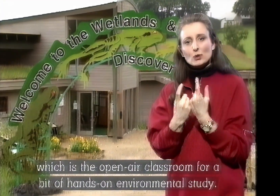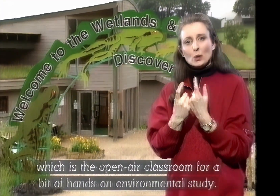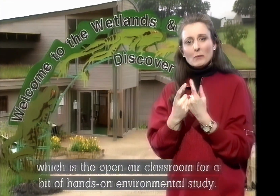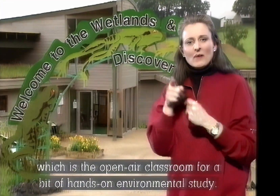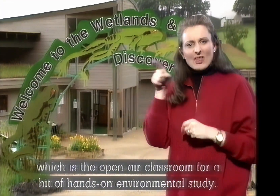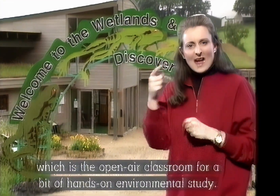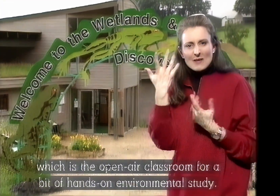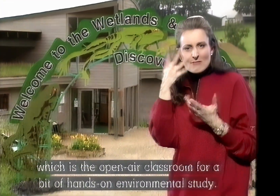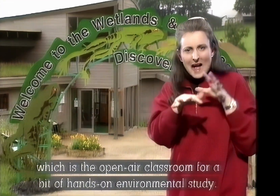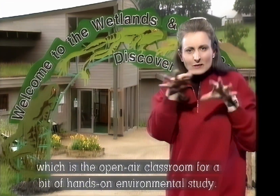environmental study.